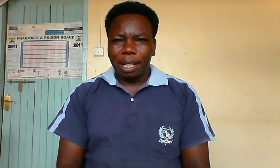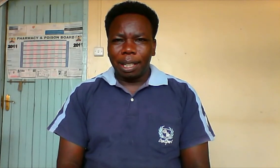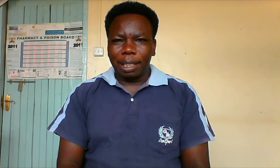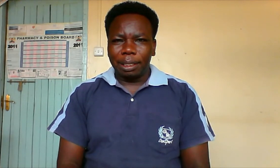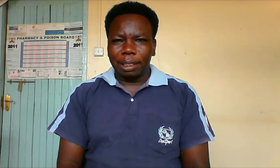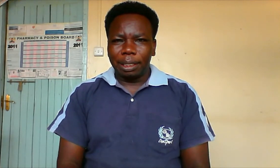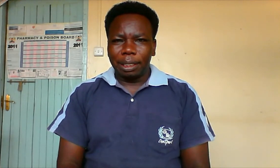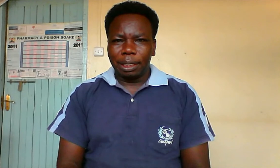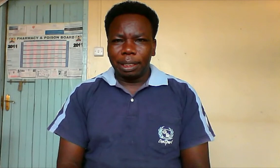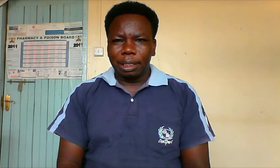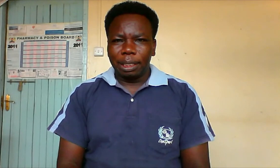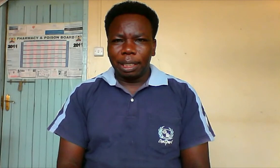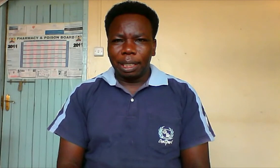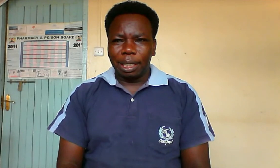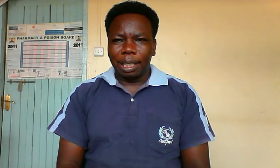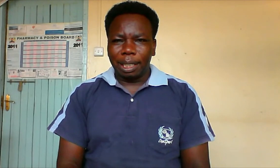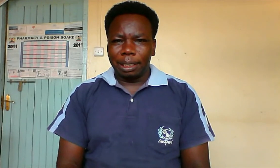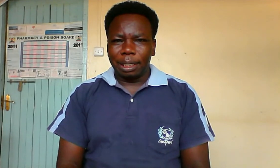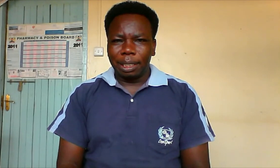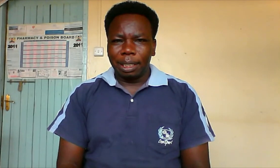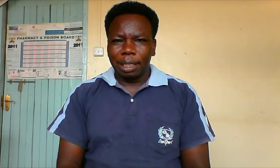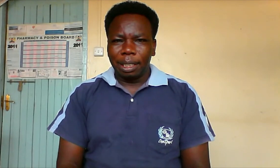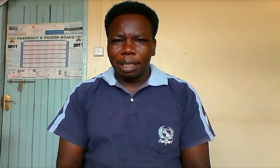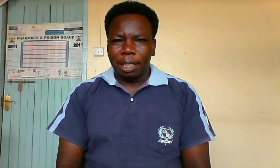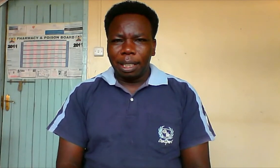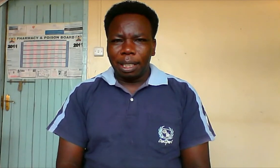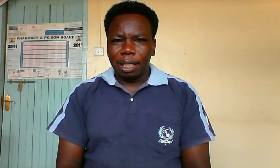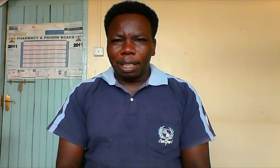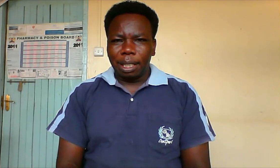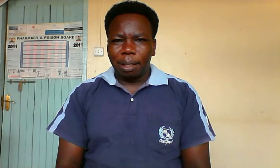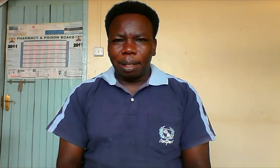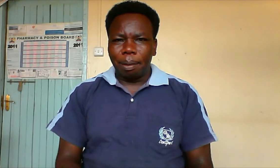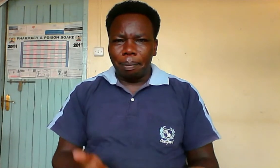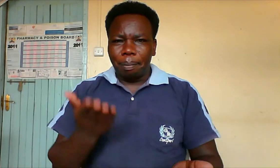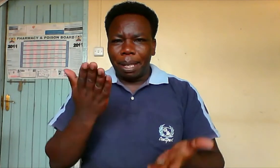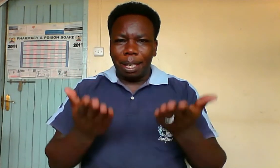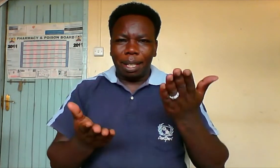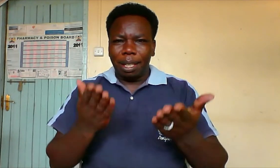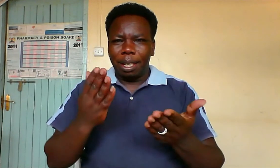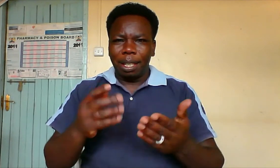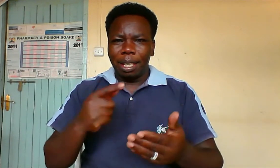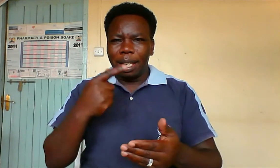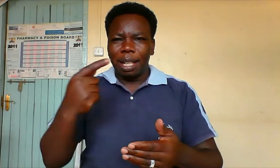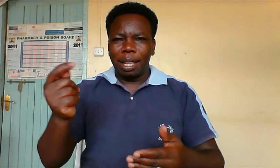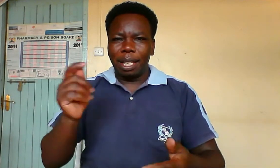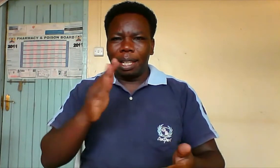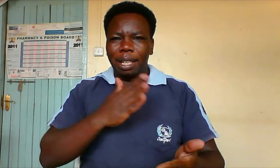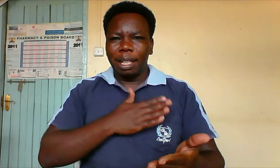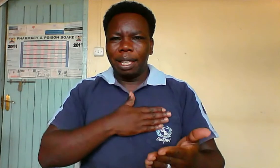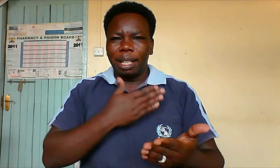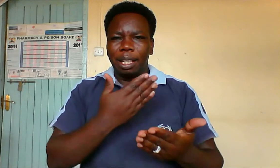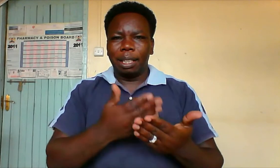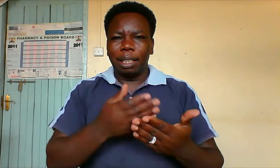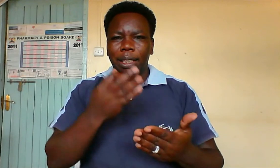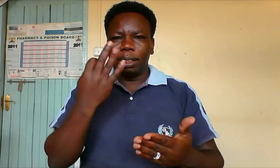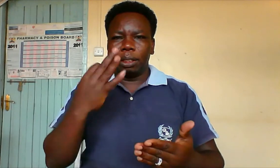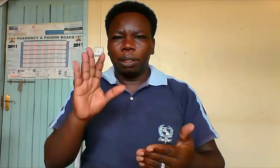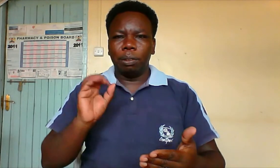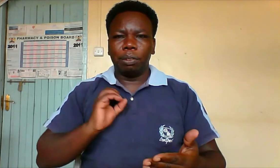grace. The grace. May the grace of